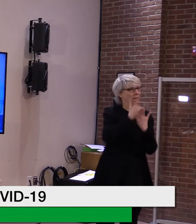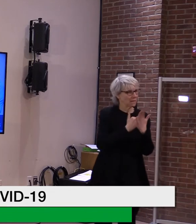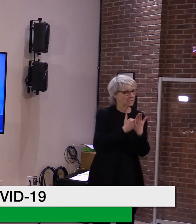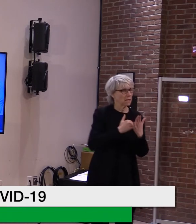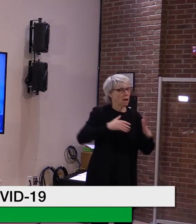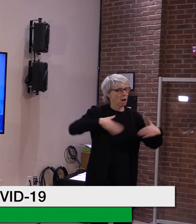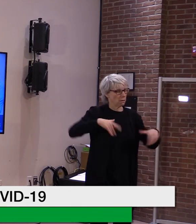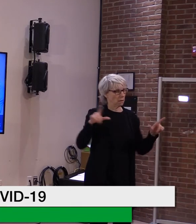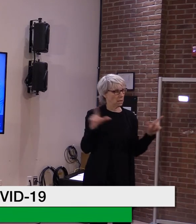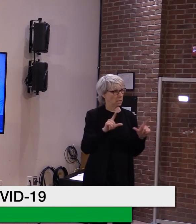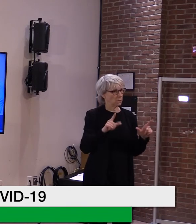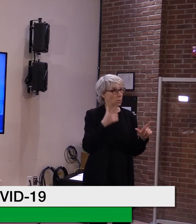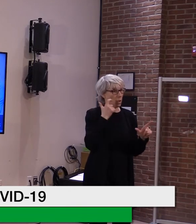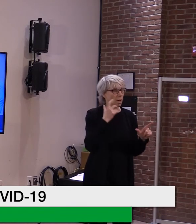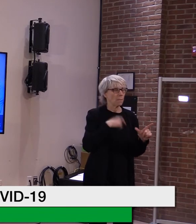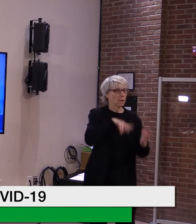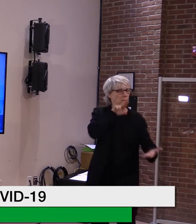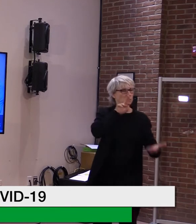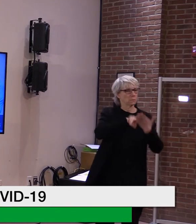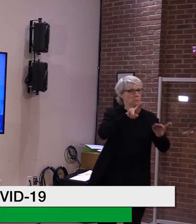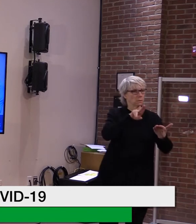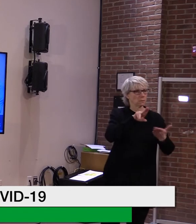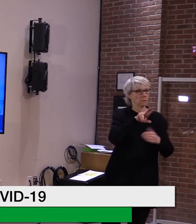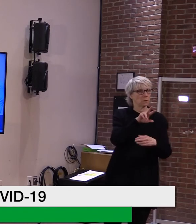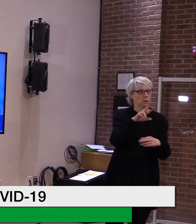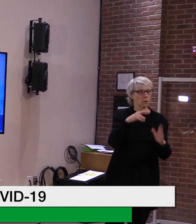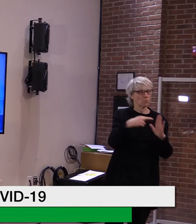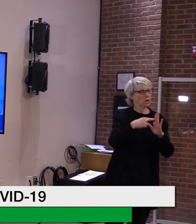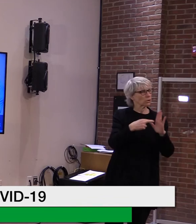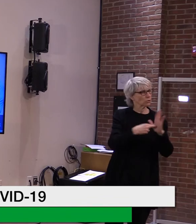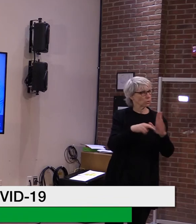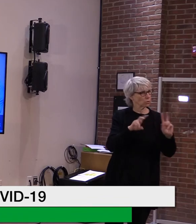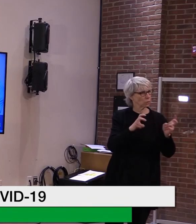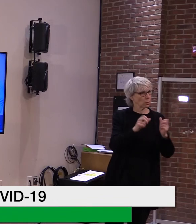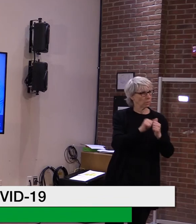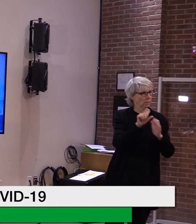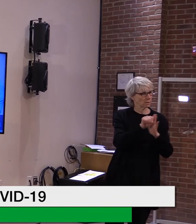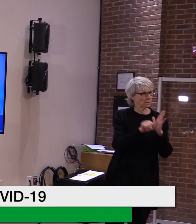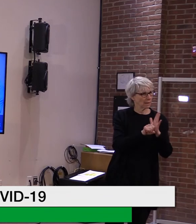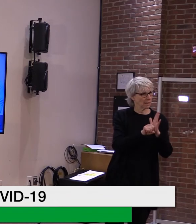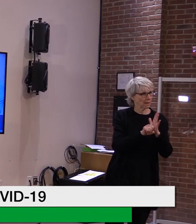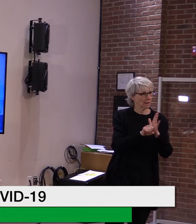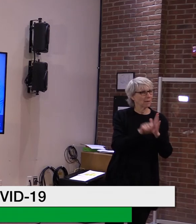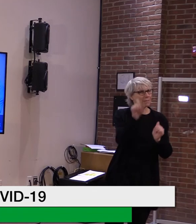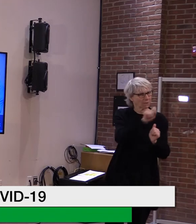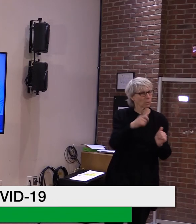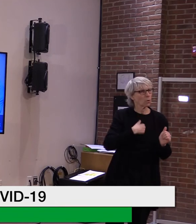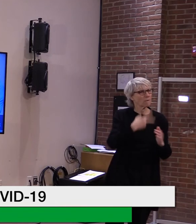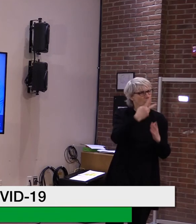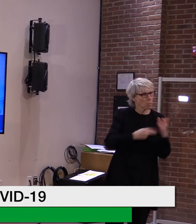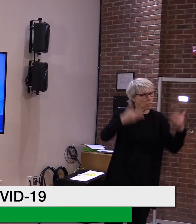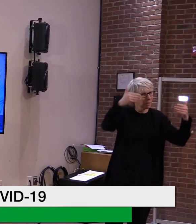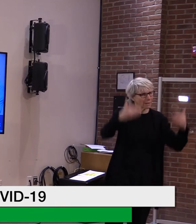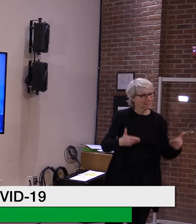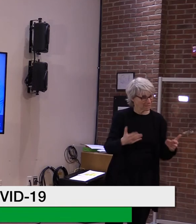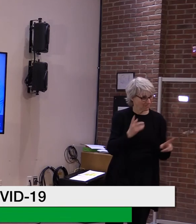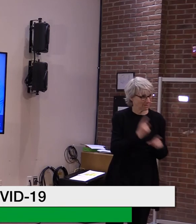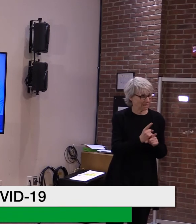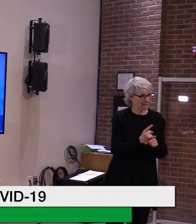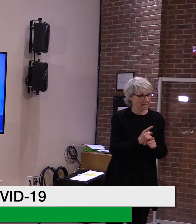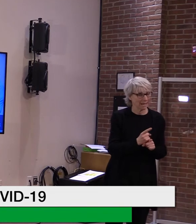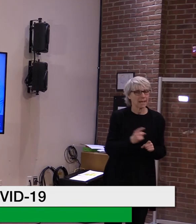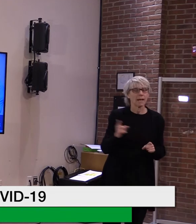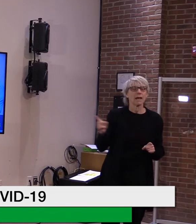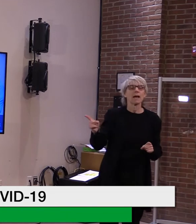register with the state. Is that wrong? Well, let me do this. Let me get the exact, um, situation